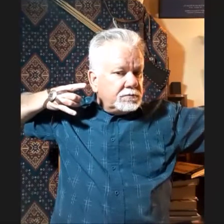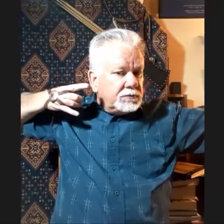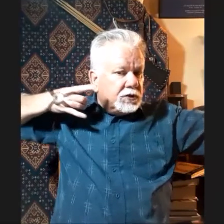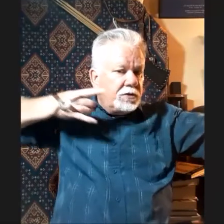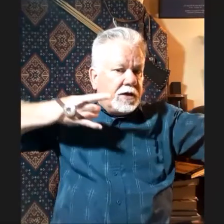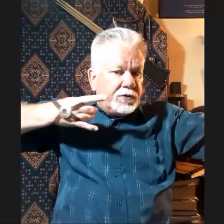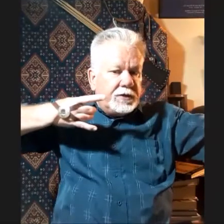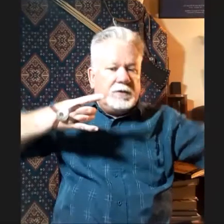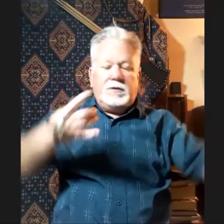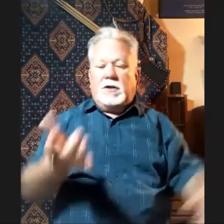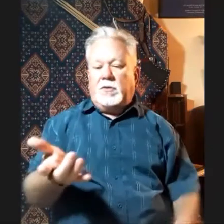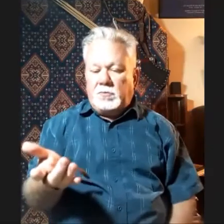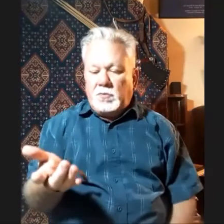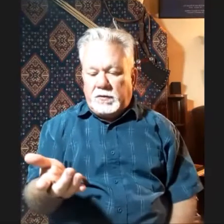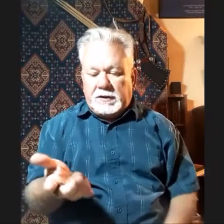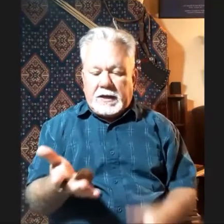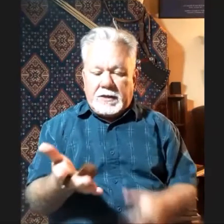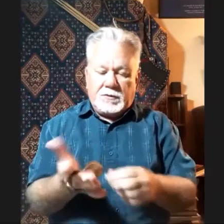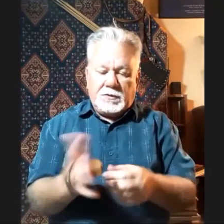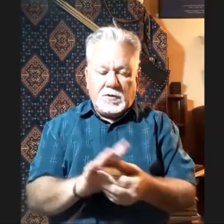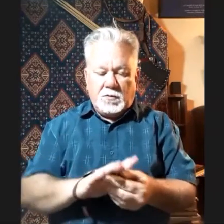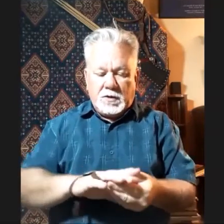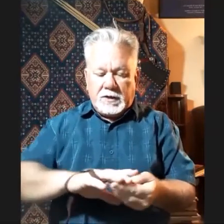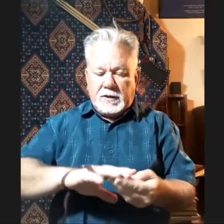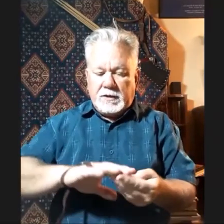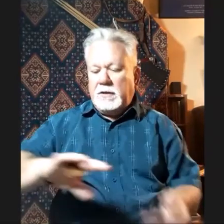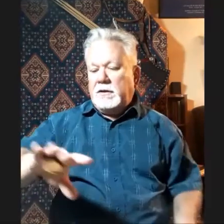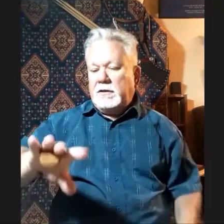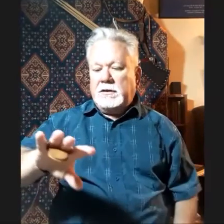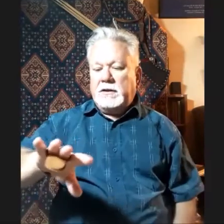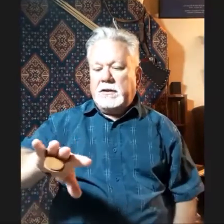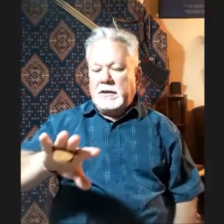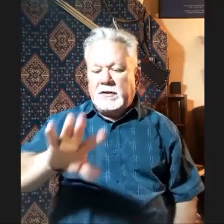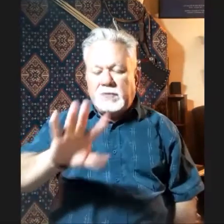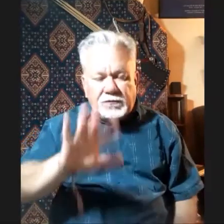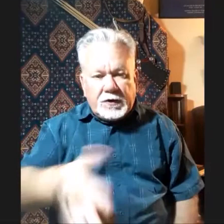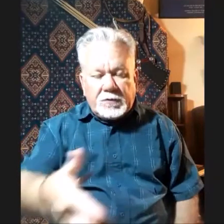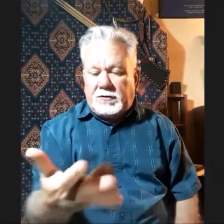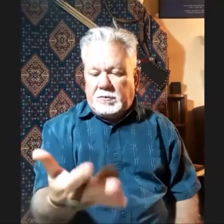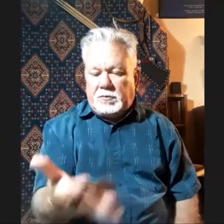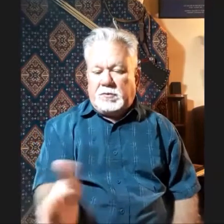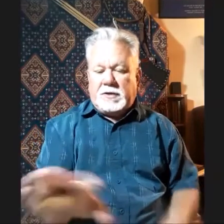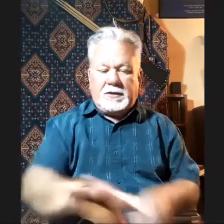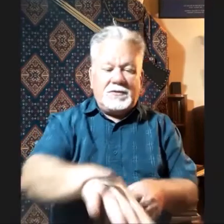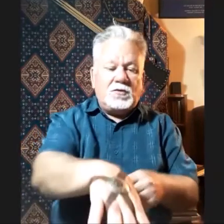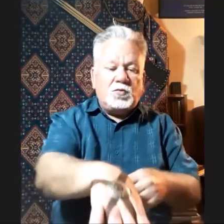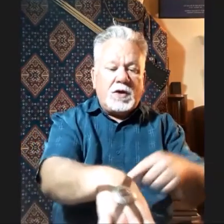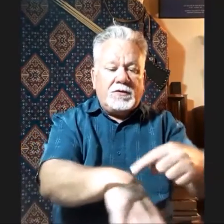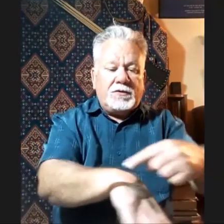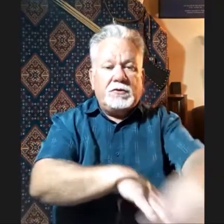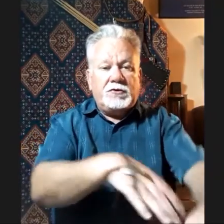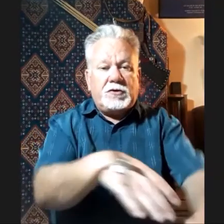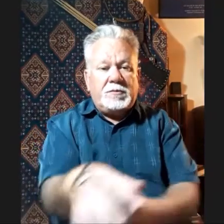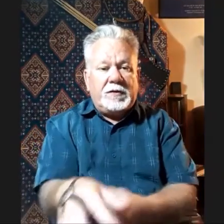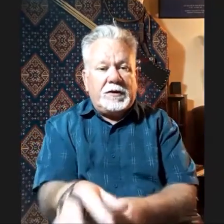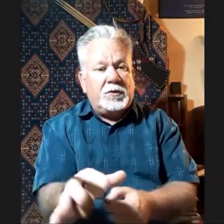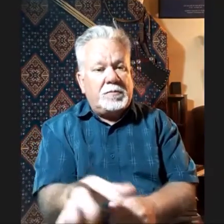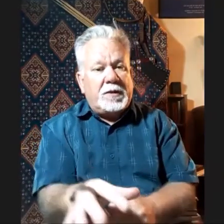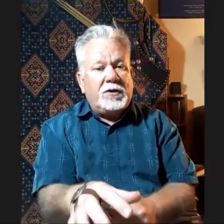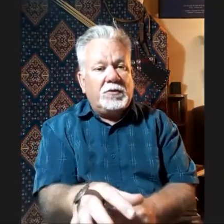So, everything, you know, is moving together in the right way. It's very simple to make. This is one single strap of leather with a buckle at